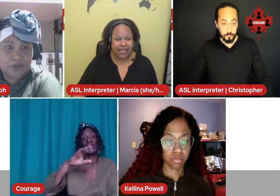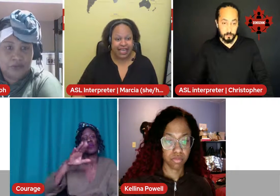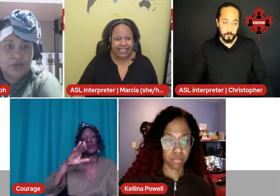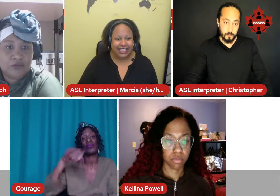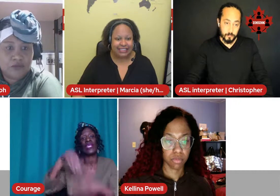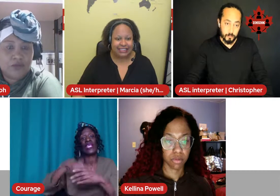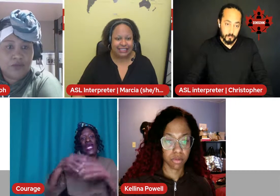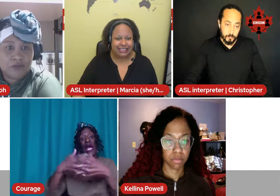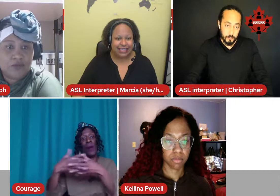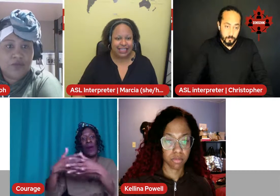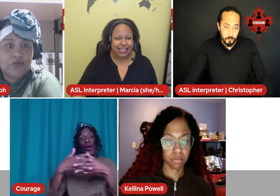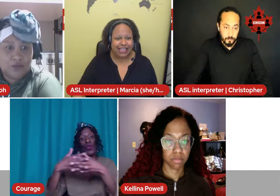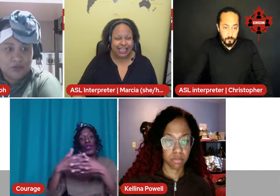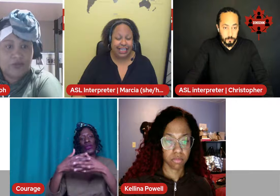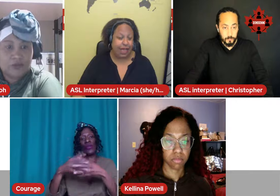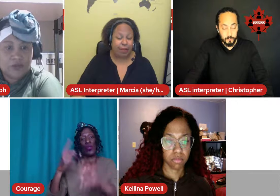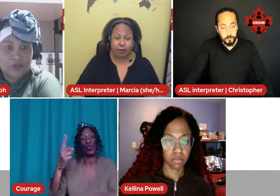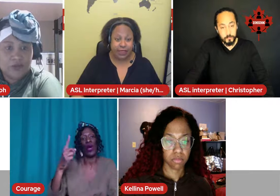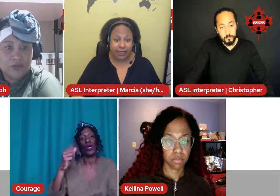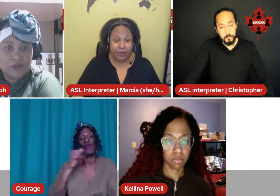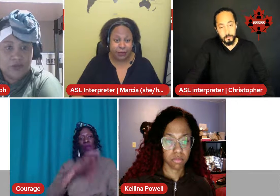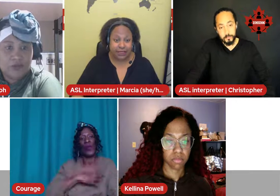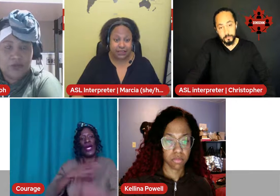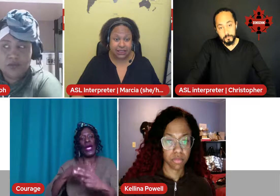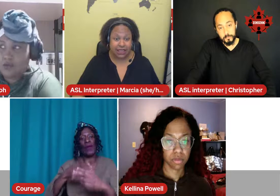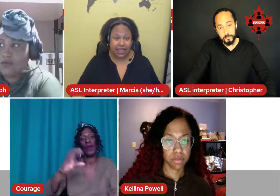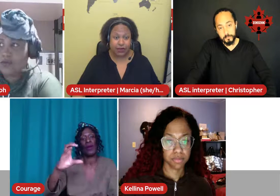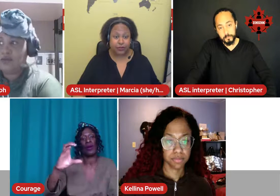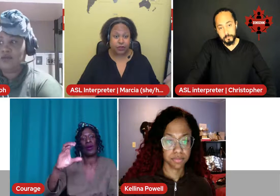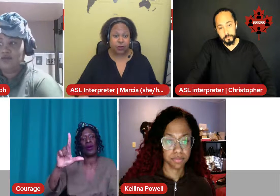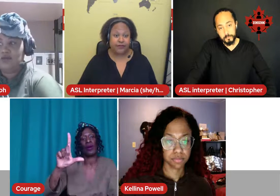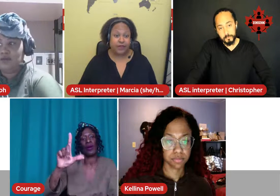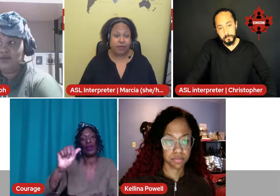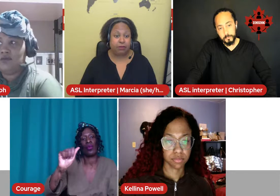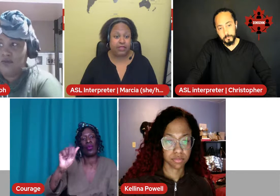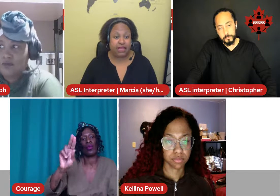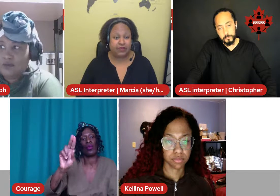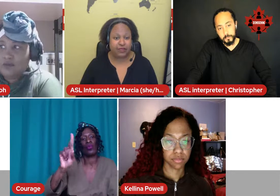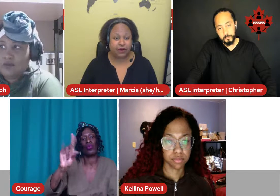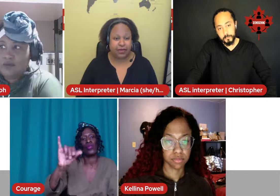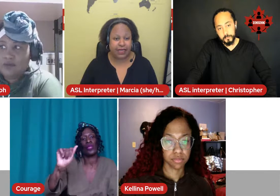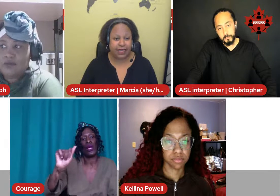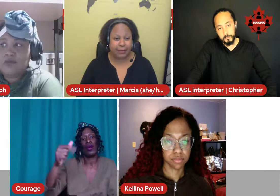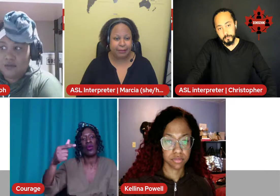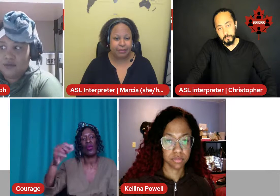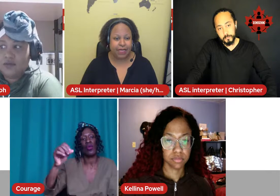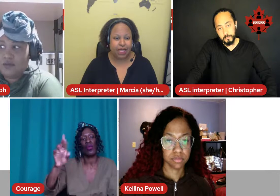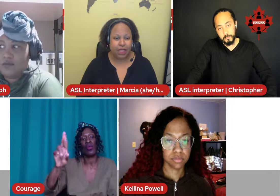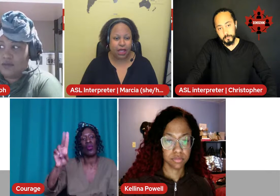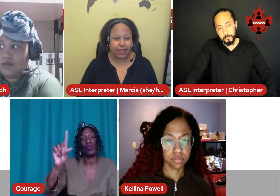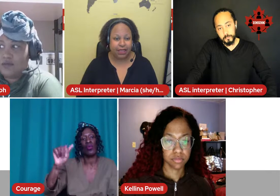Yes. Apparently in the US, I know that there's one female police officer named Claudia